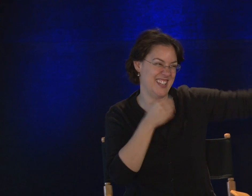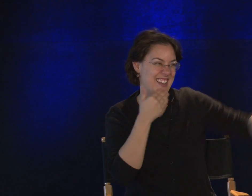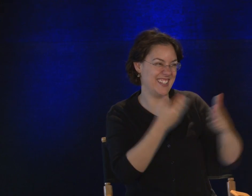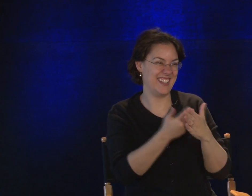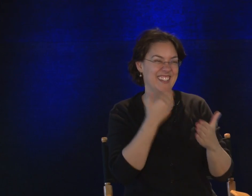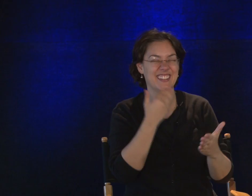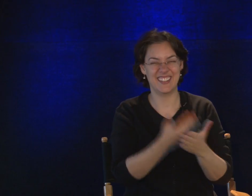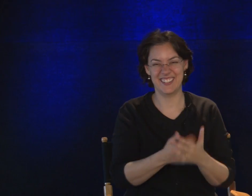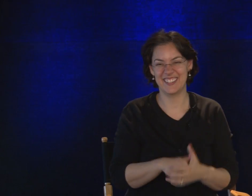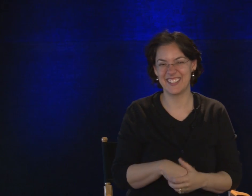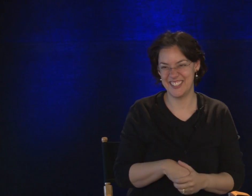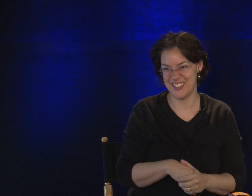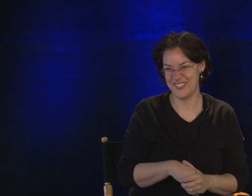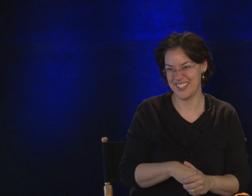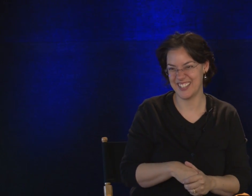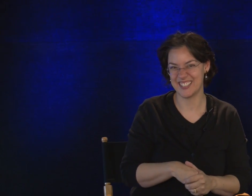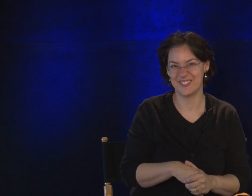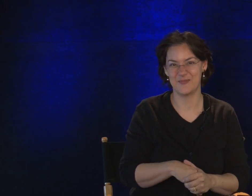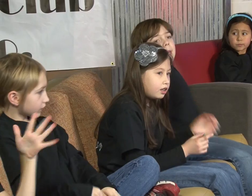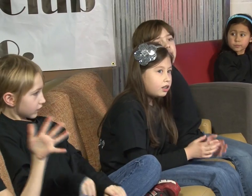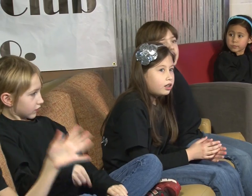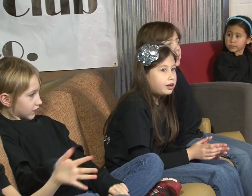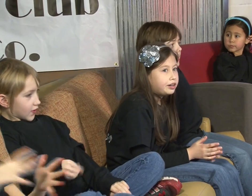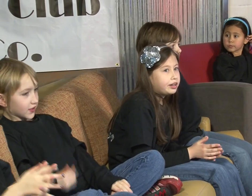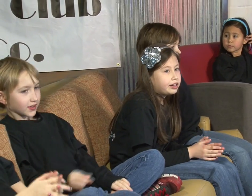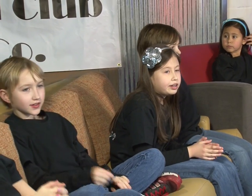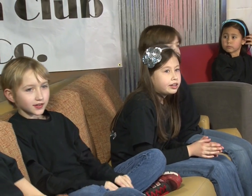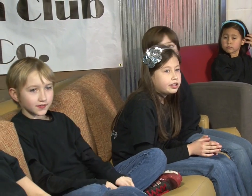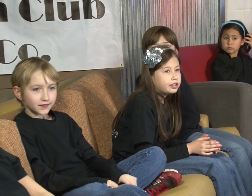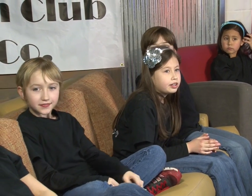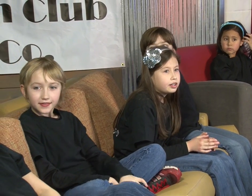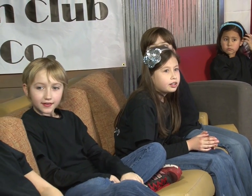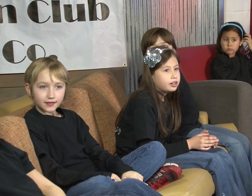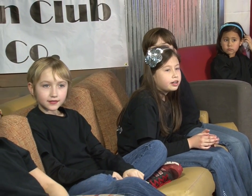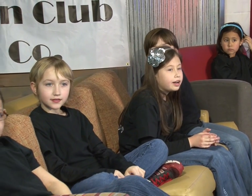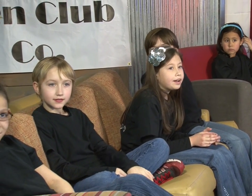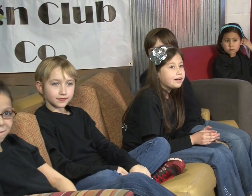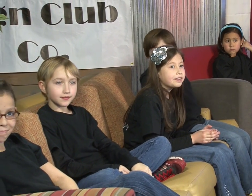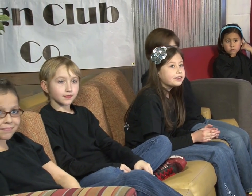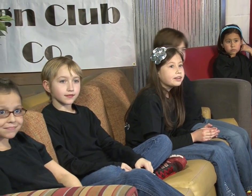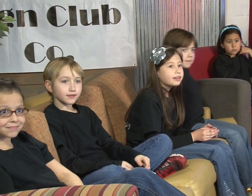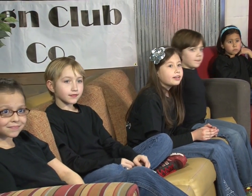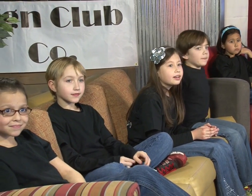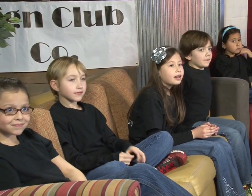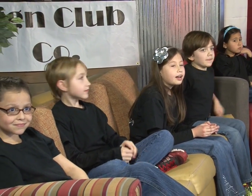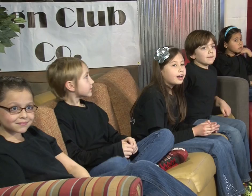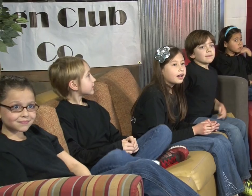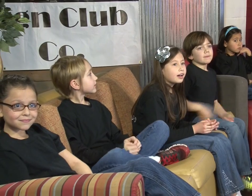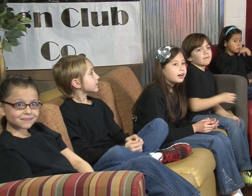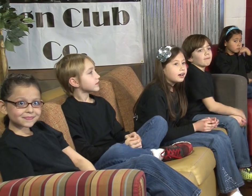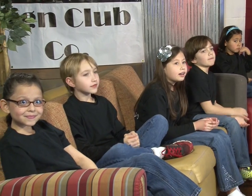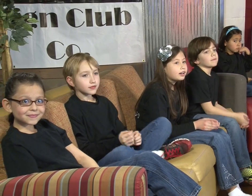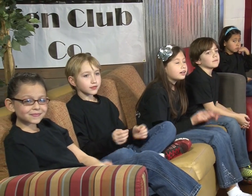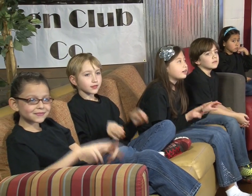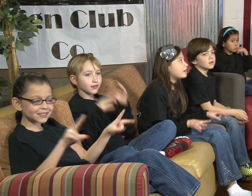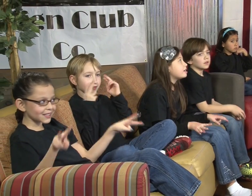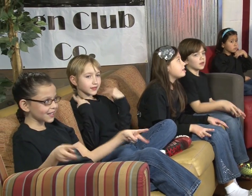Natalie. Good. Good job, you guys. Good. ready for our goodbye song? Ready? Look at